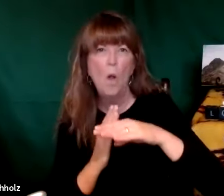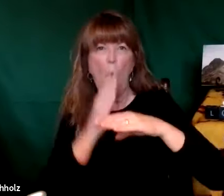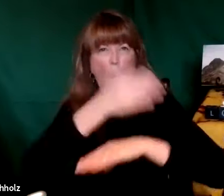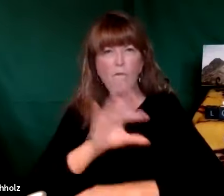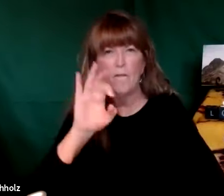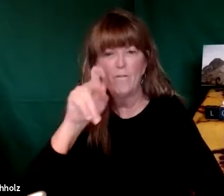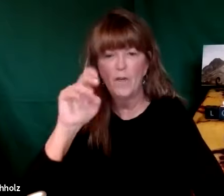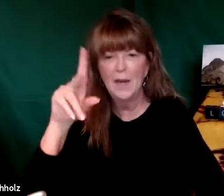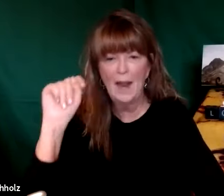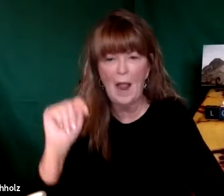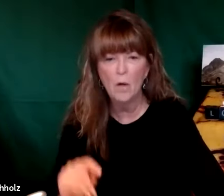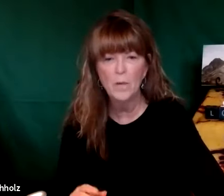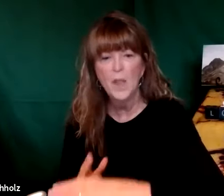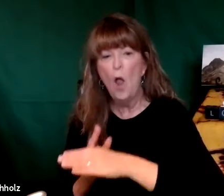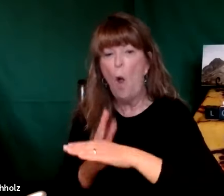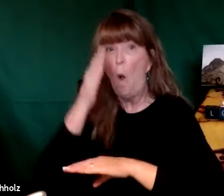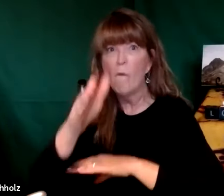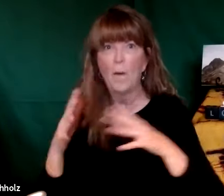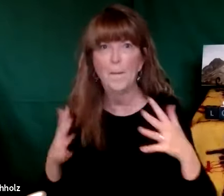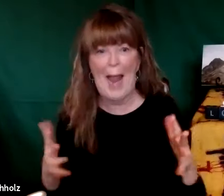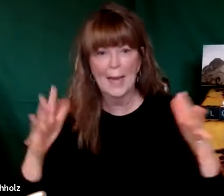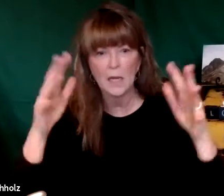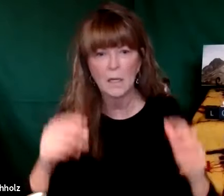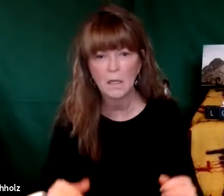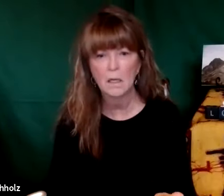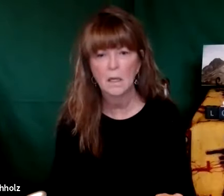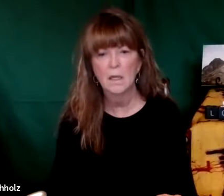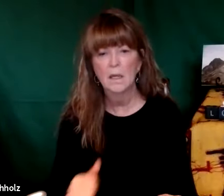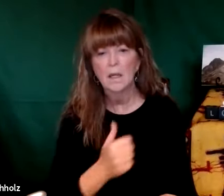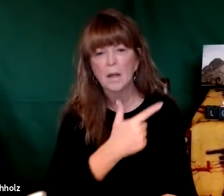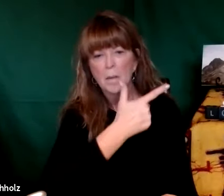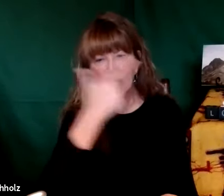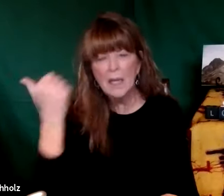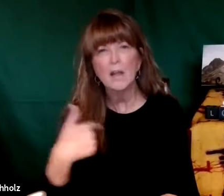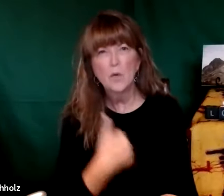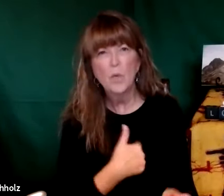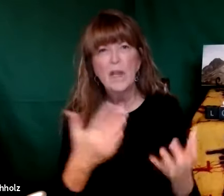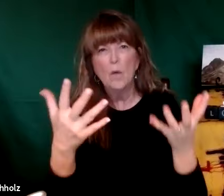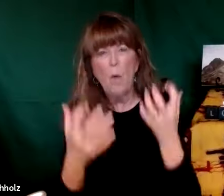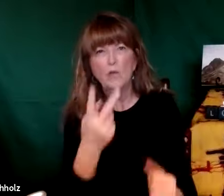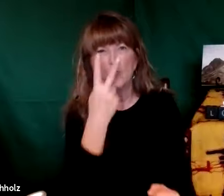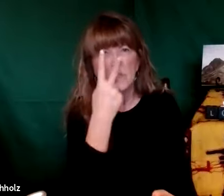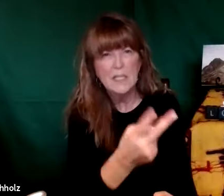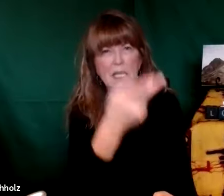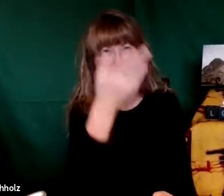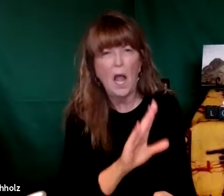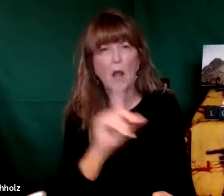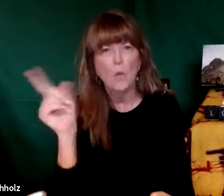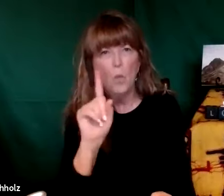we'll become over anxious we'll freak out we'll have panic attacks because